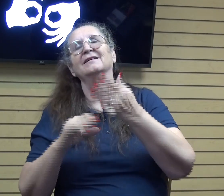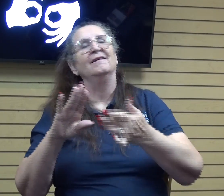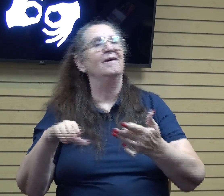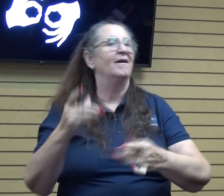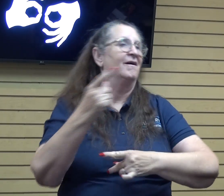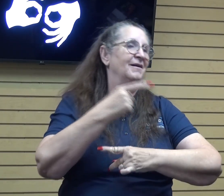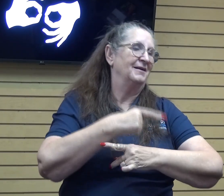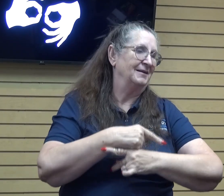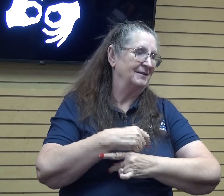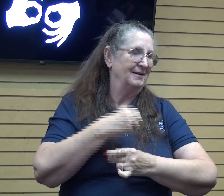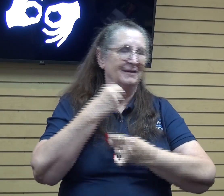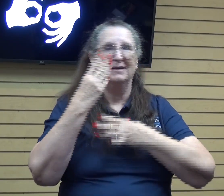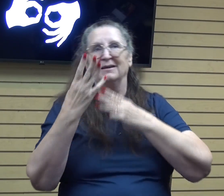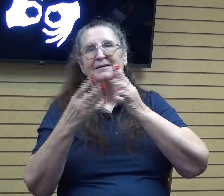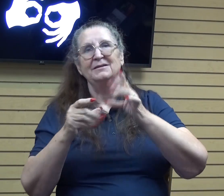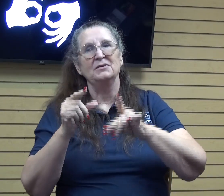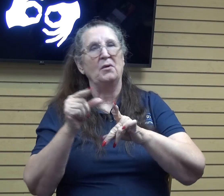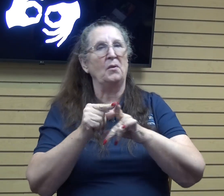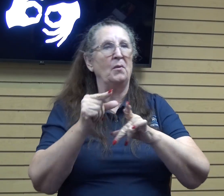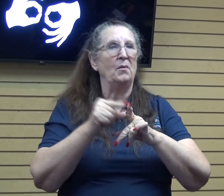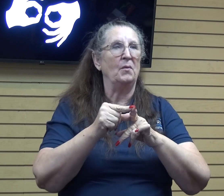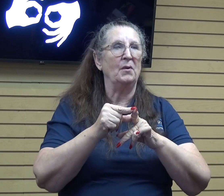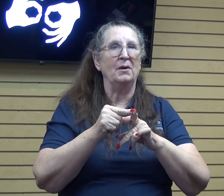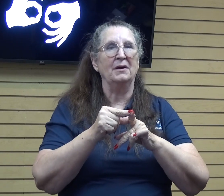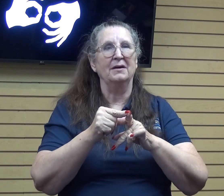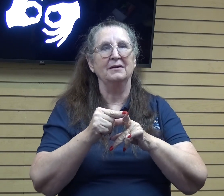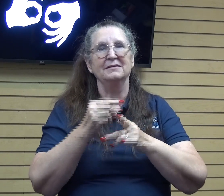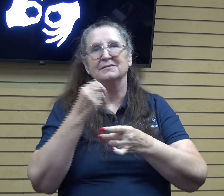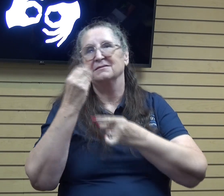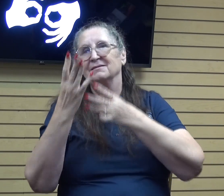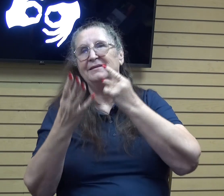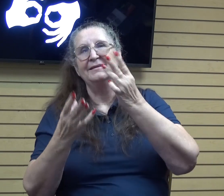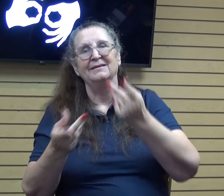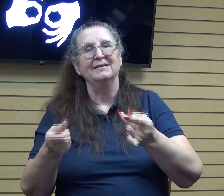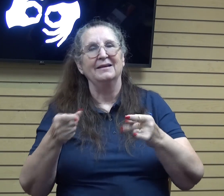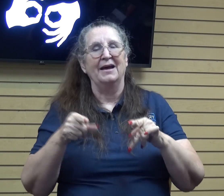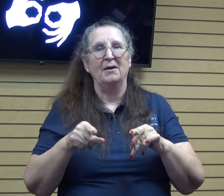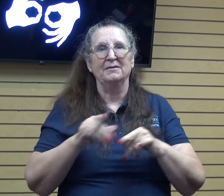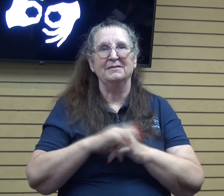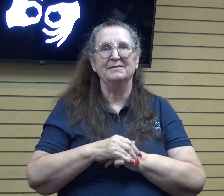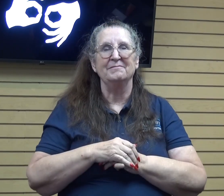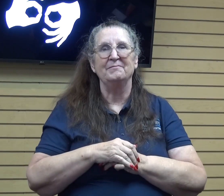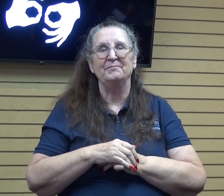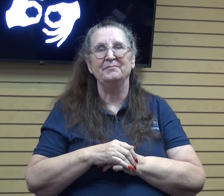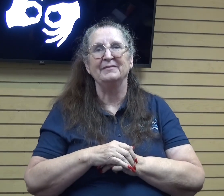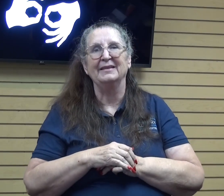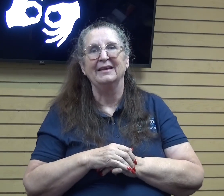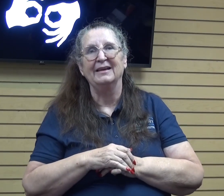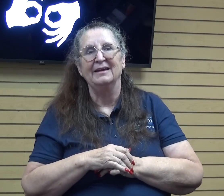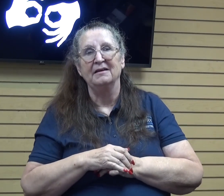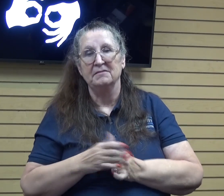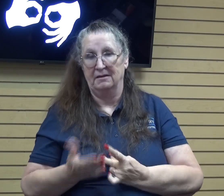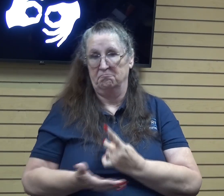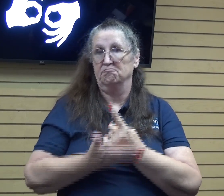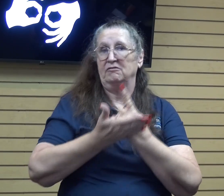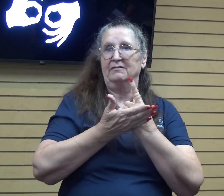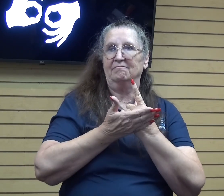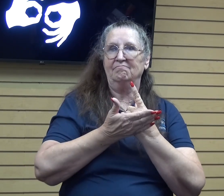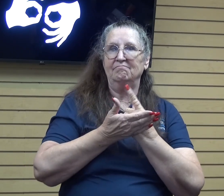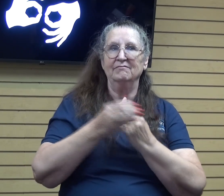that she connected words and things that happened to songs and so that was really uplifting you know she was singing all the way there all the way